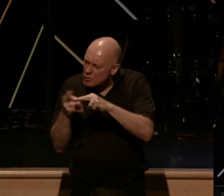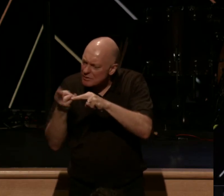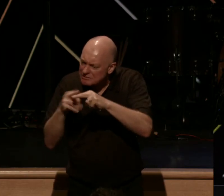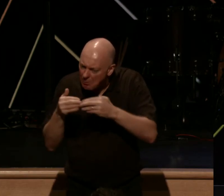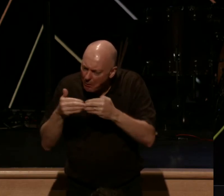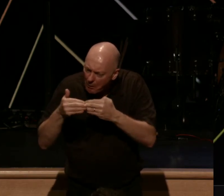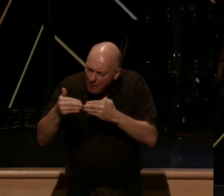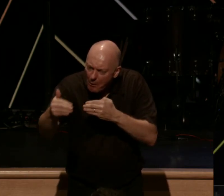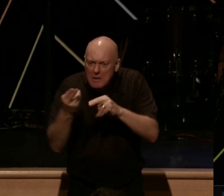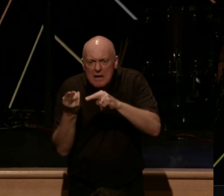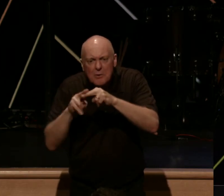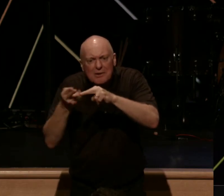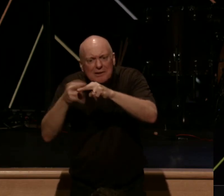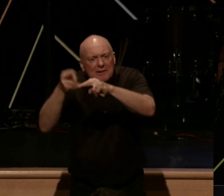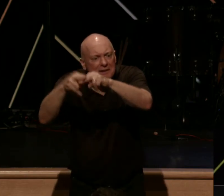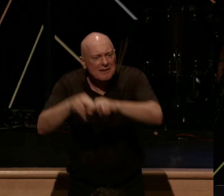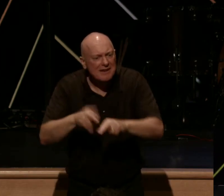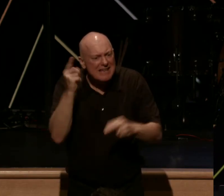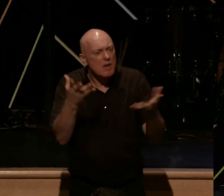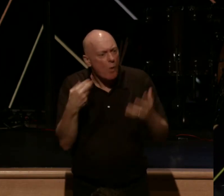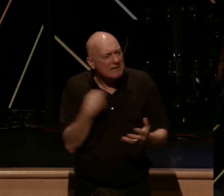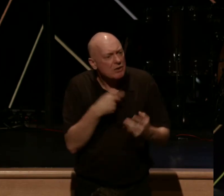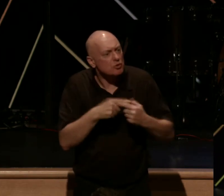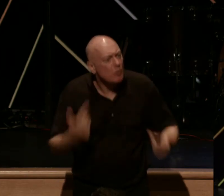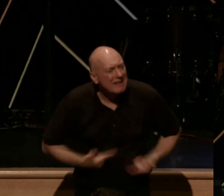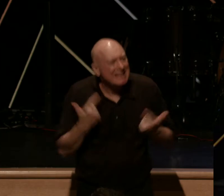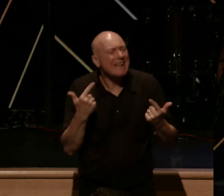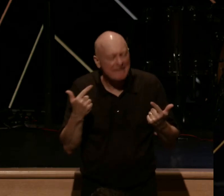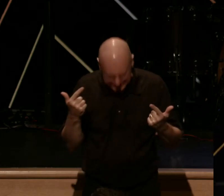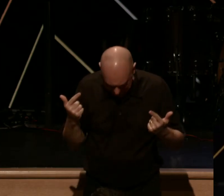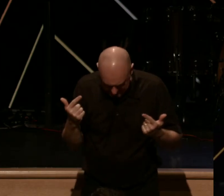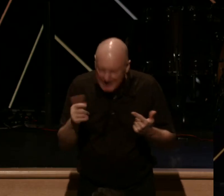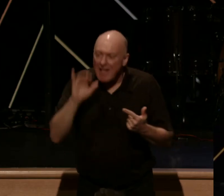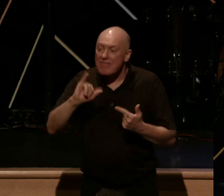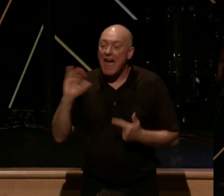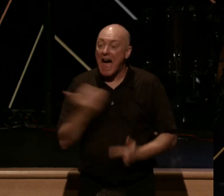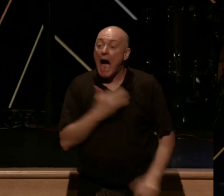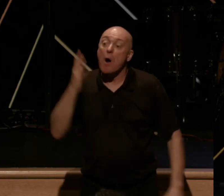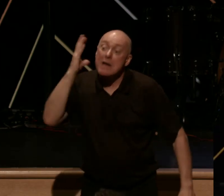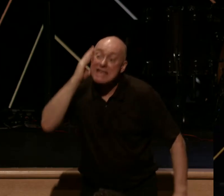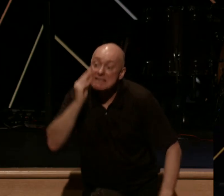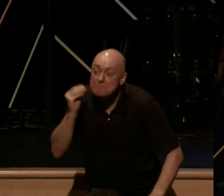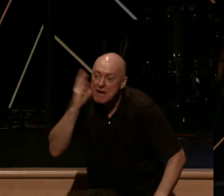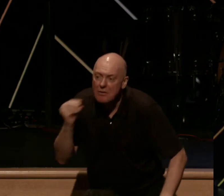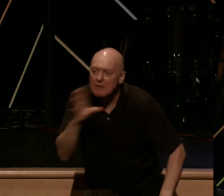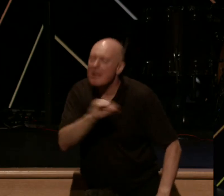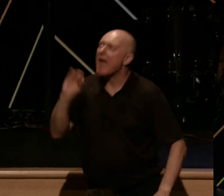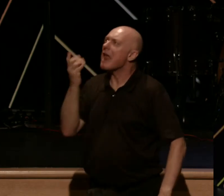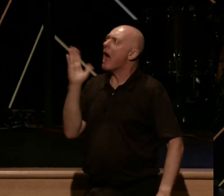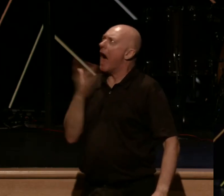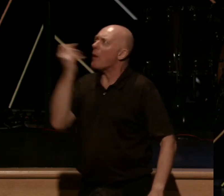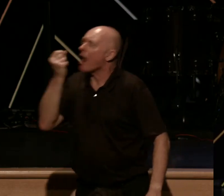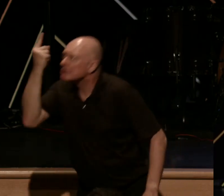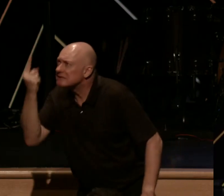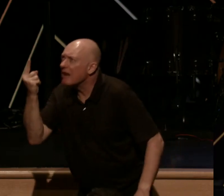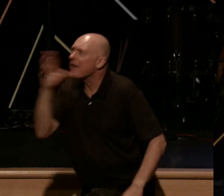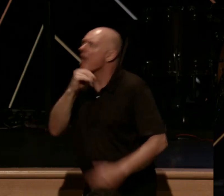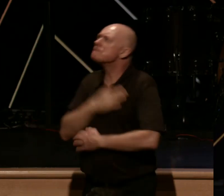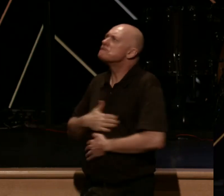and over the decades. He wants us to live in such a way that our experience and our understanding and our enjoyment of his